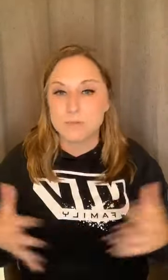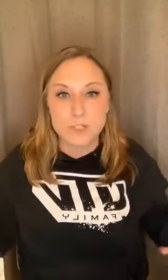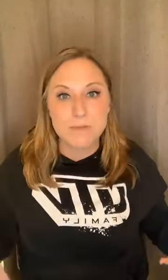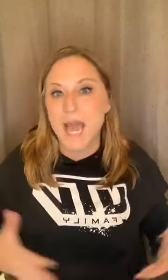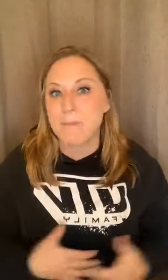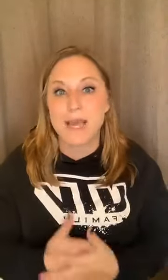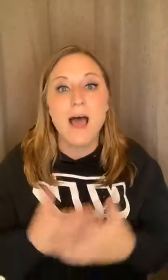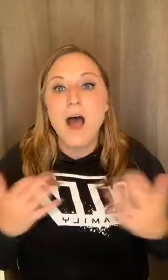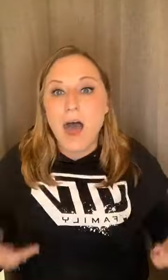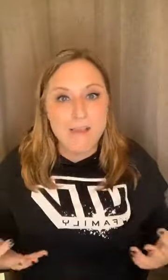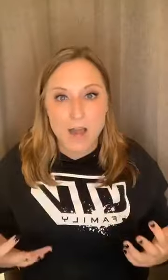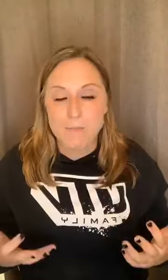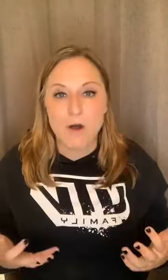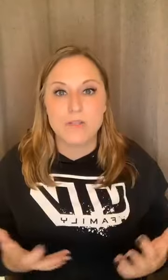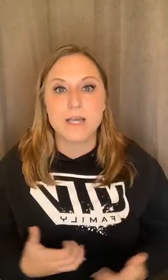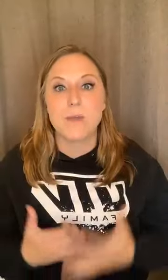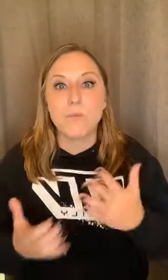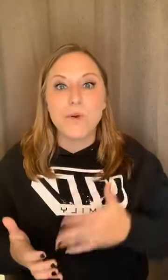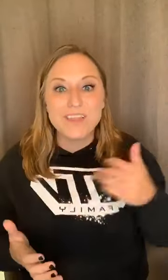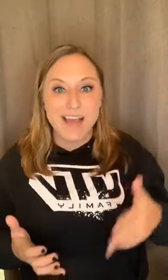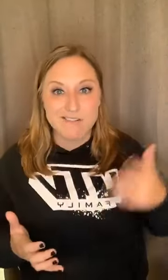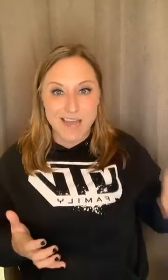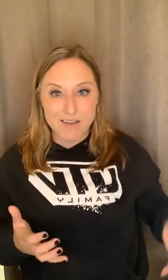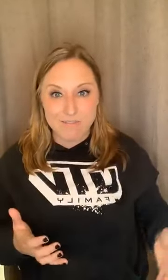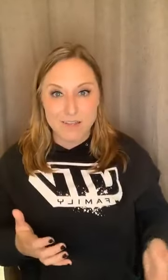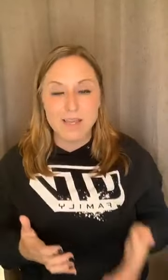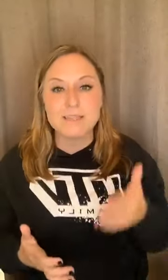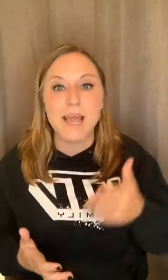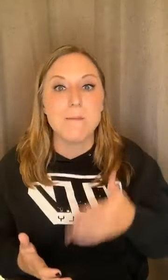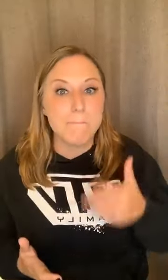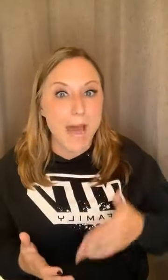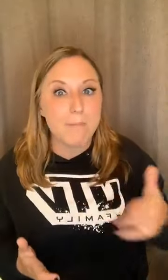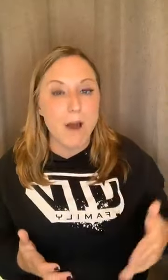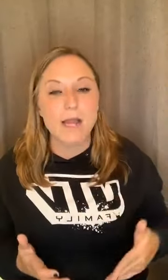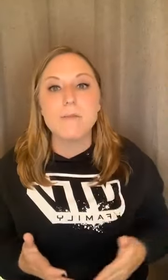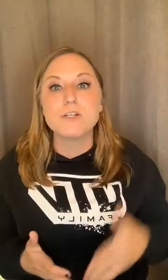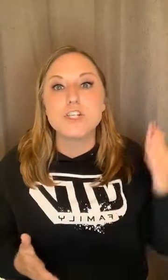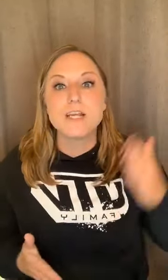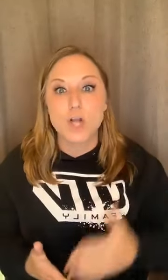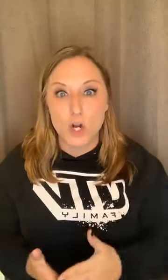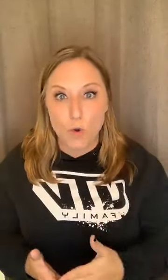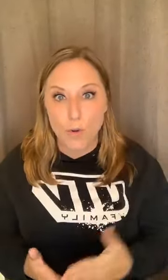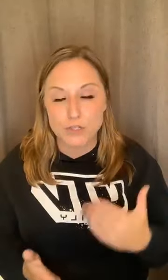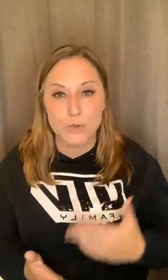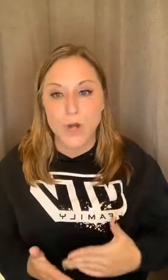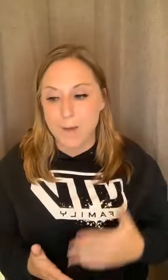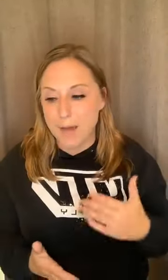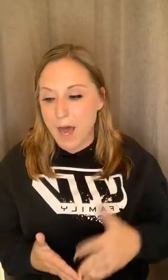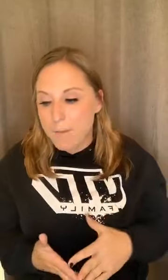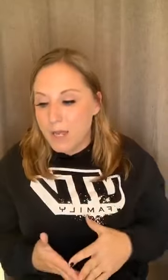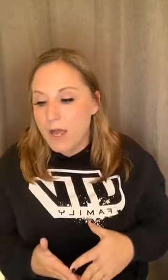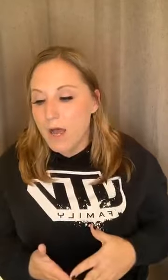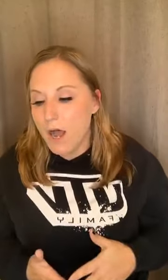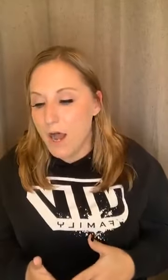supposed to be happy, high vibe all the time. We're allowed to have feelings and bad body image days are going to come up. Um,